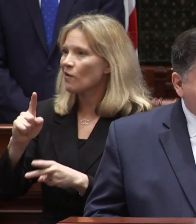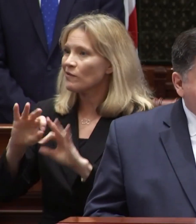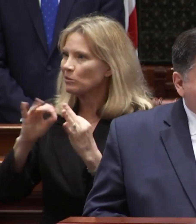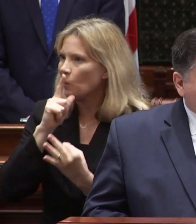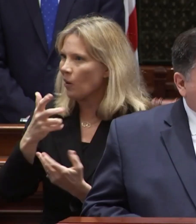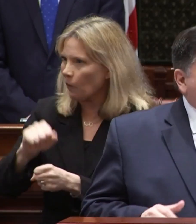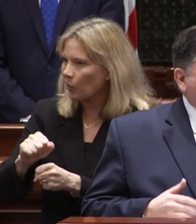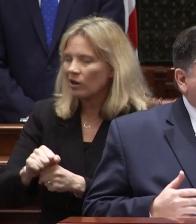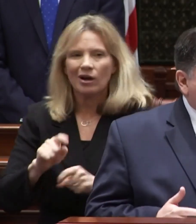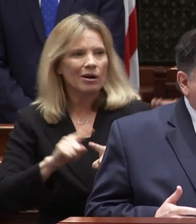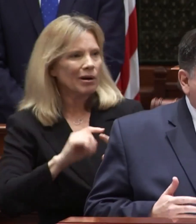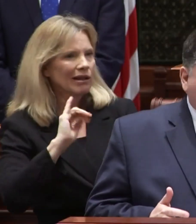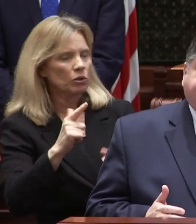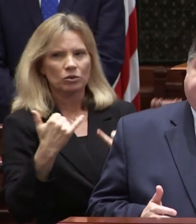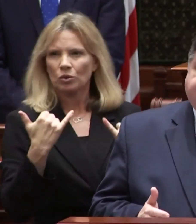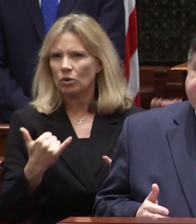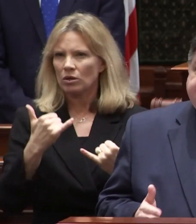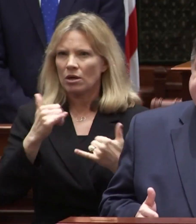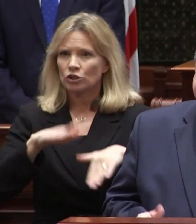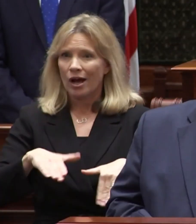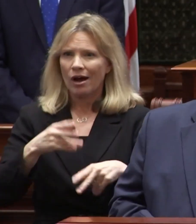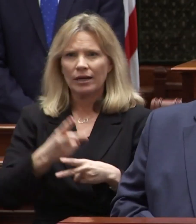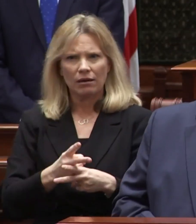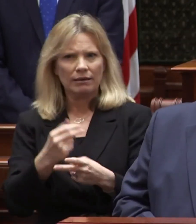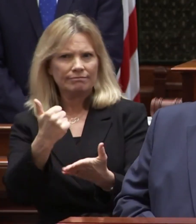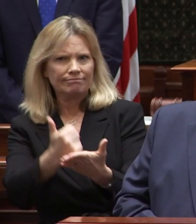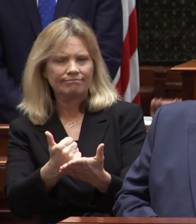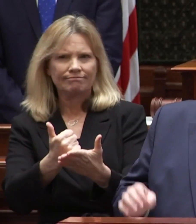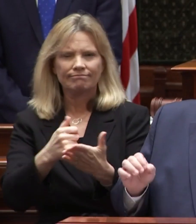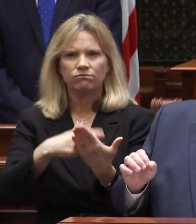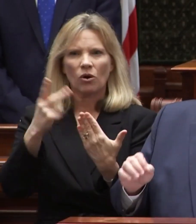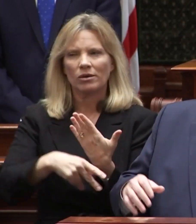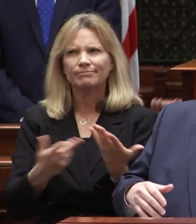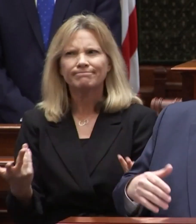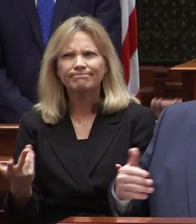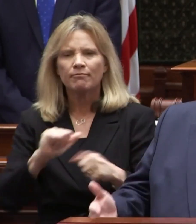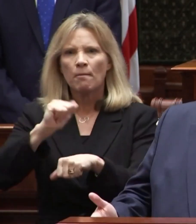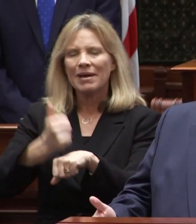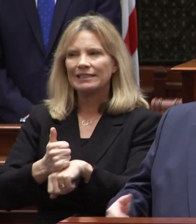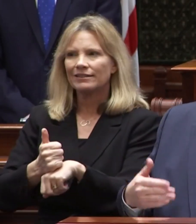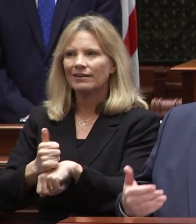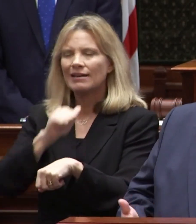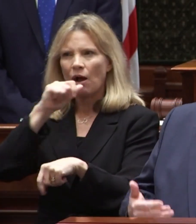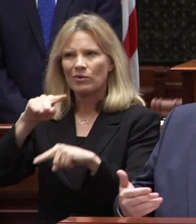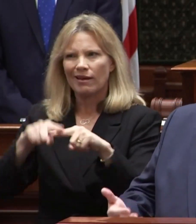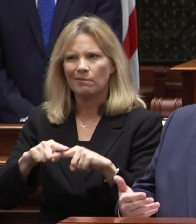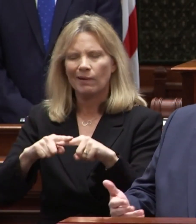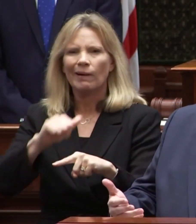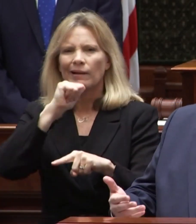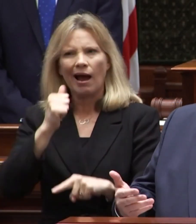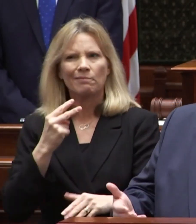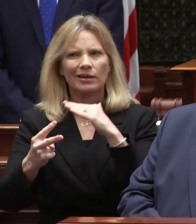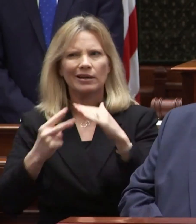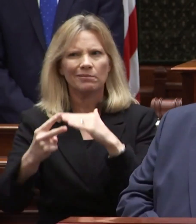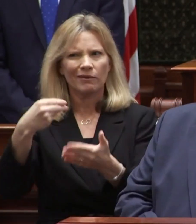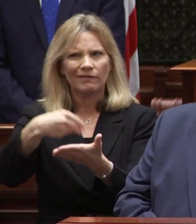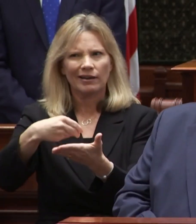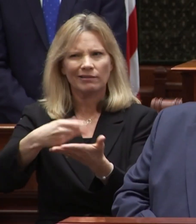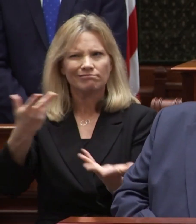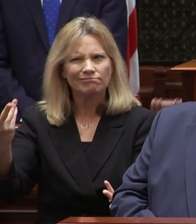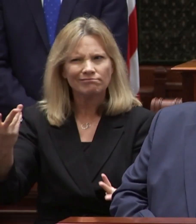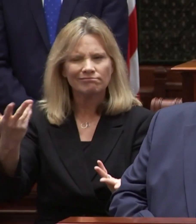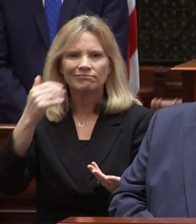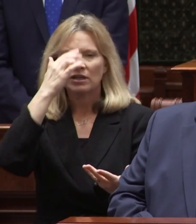families but illinois current child care assistance program is based on unreliable and unpredictable funding